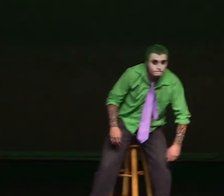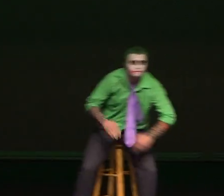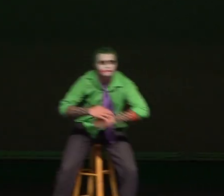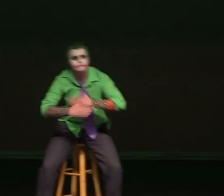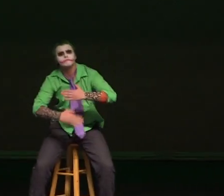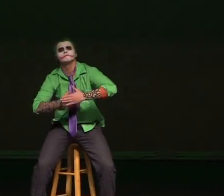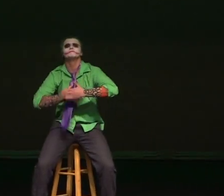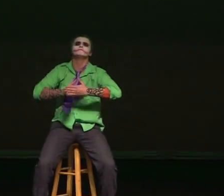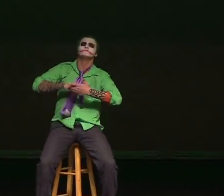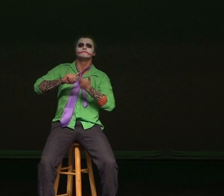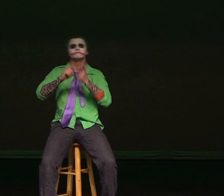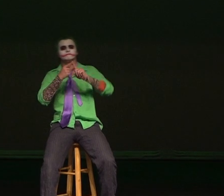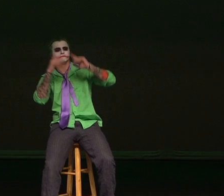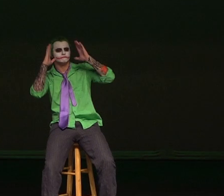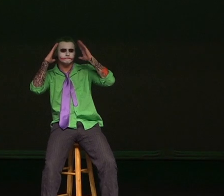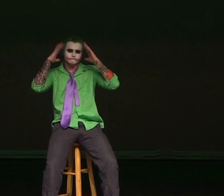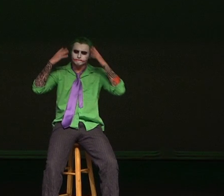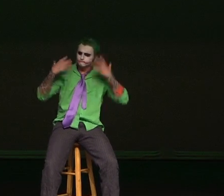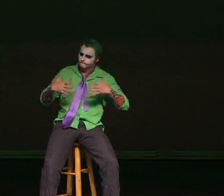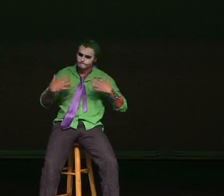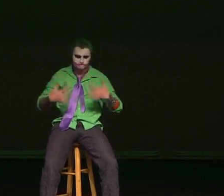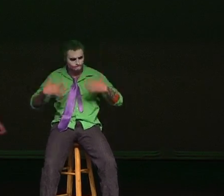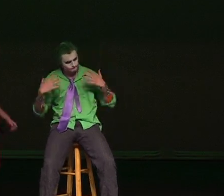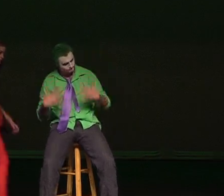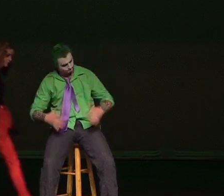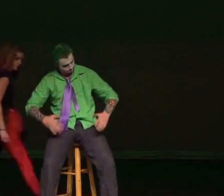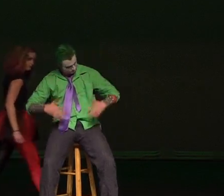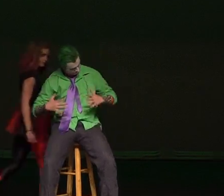All my friends are heathens, take it slow